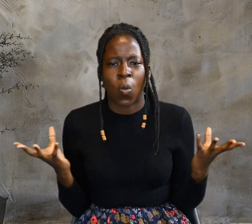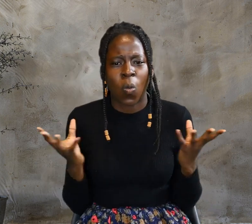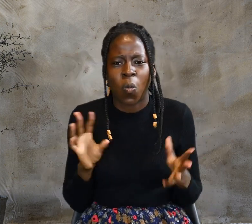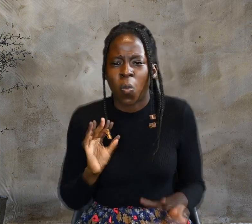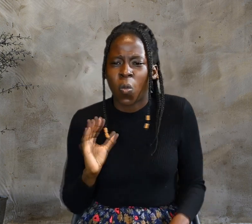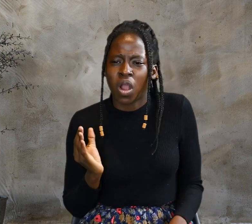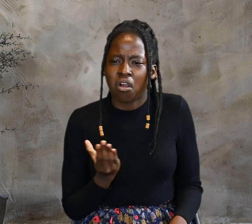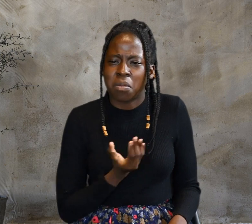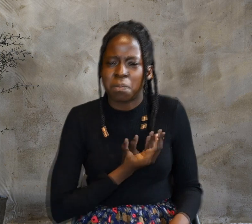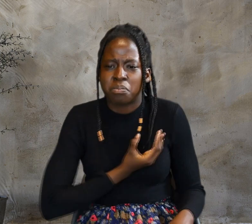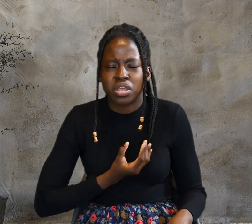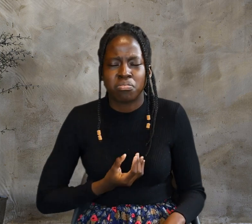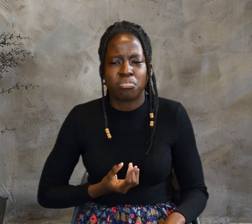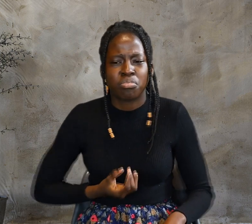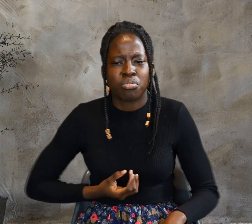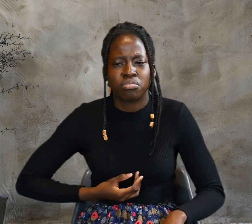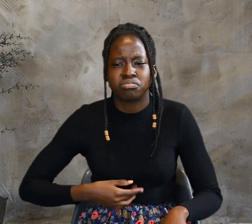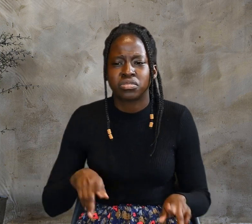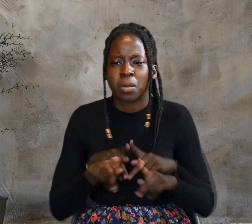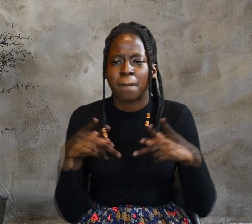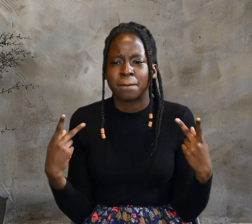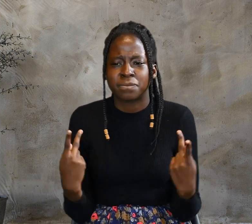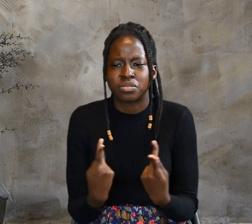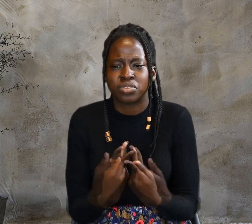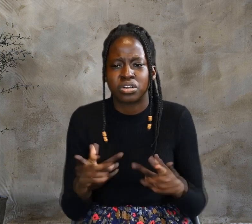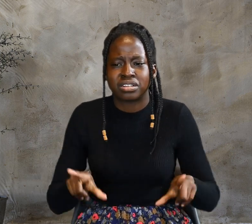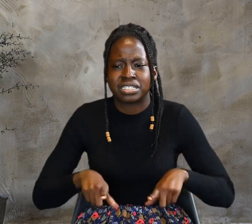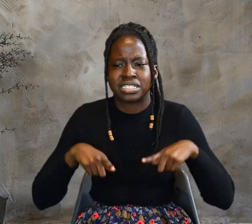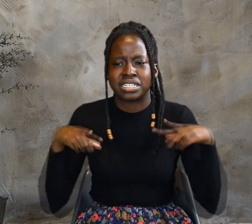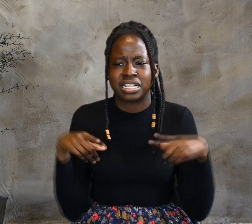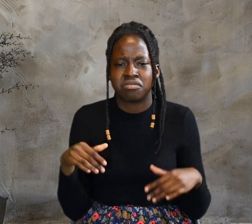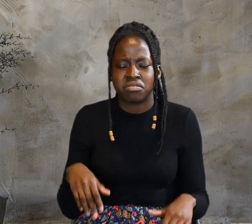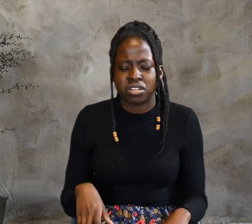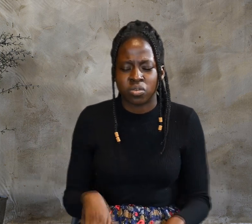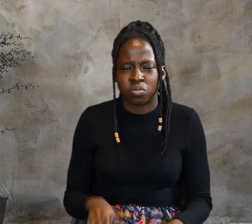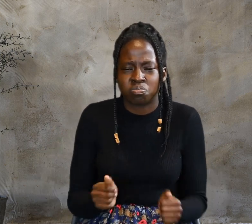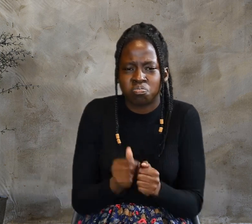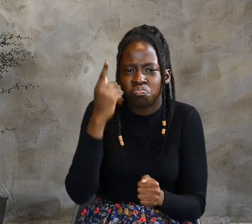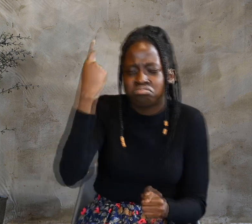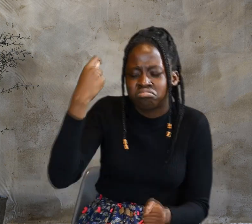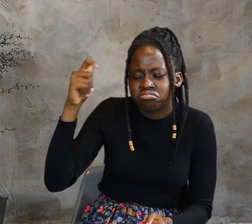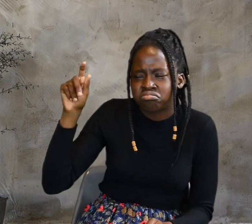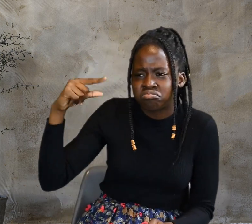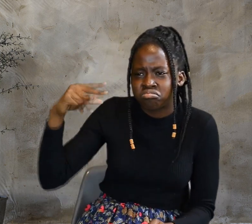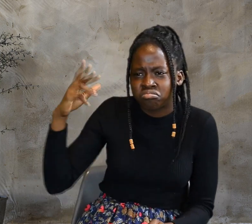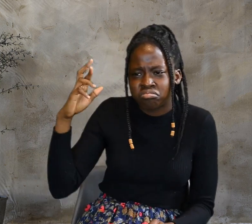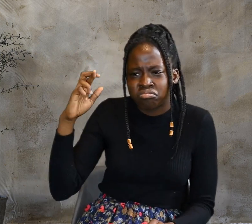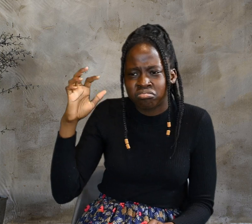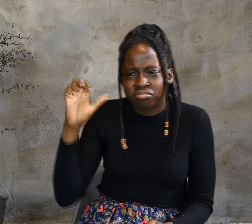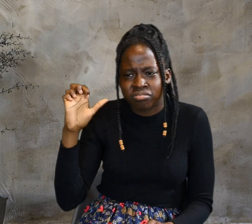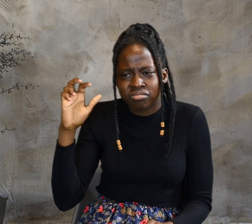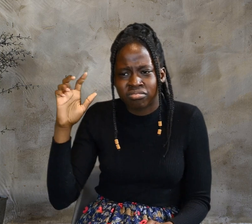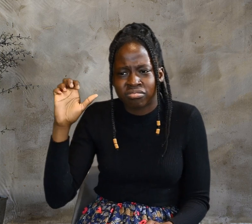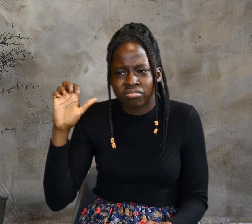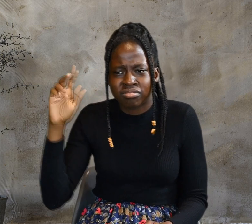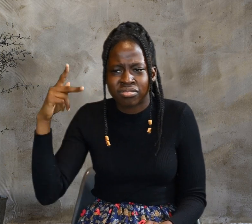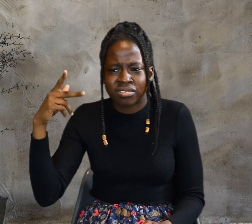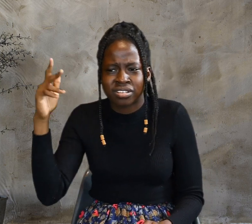where our people live, scattered among the Greeks, and teach